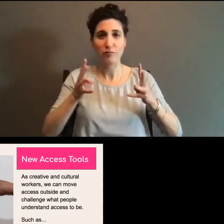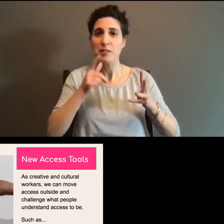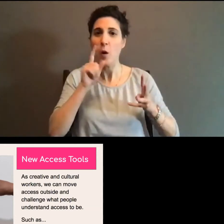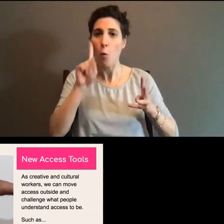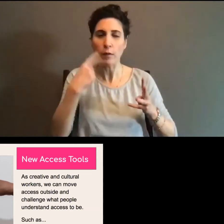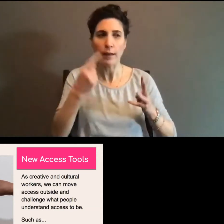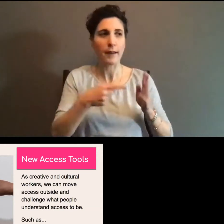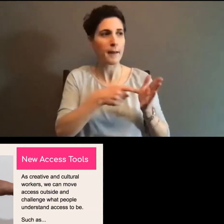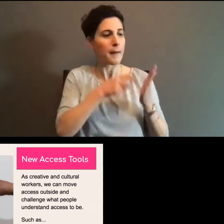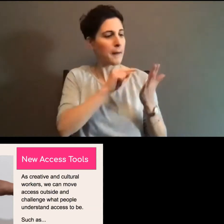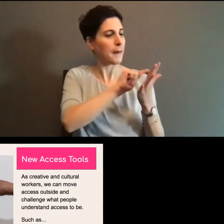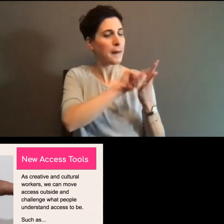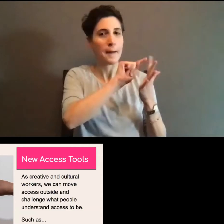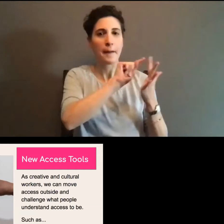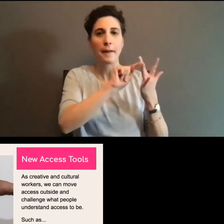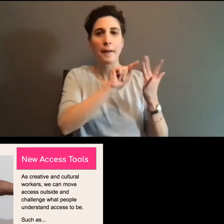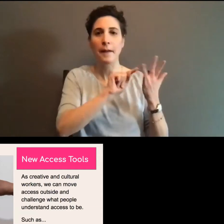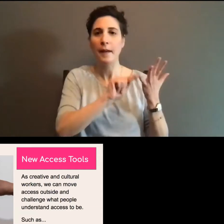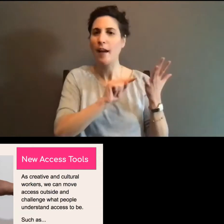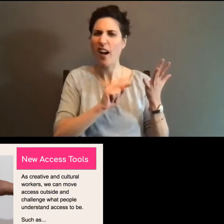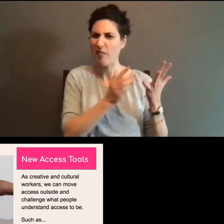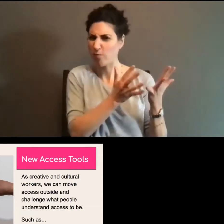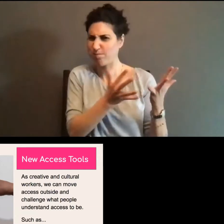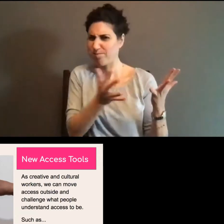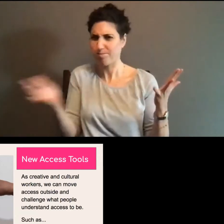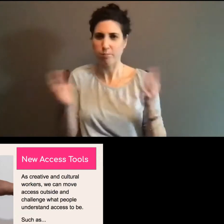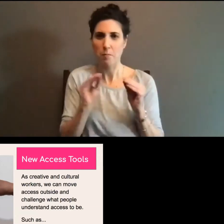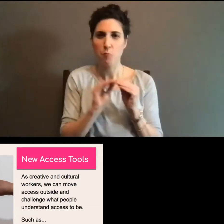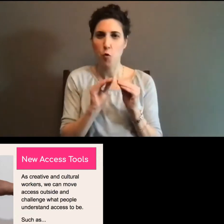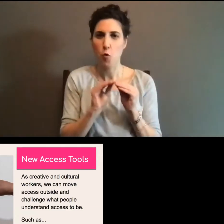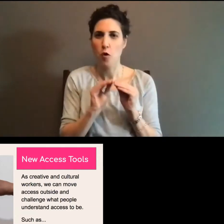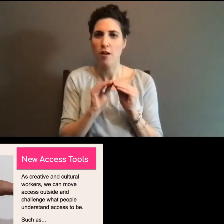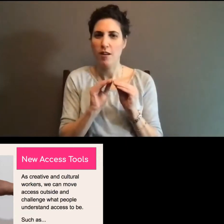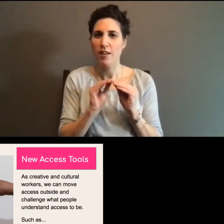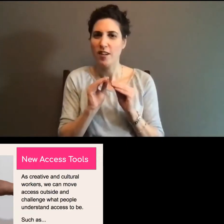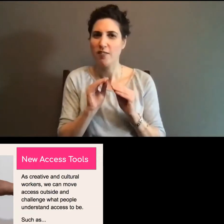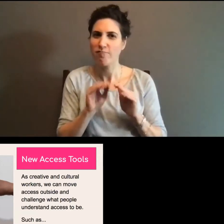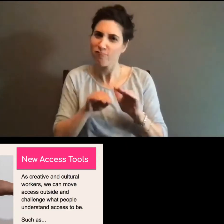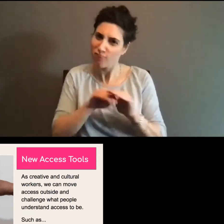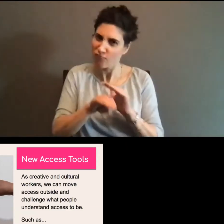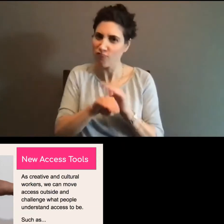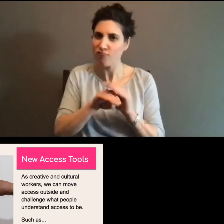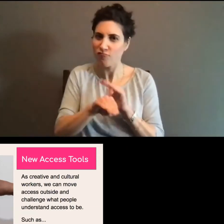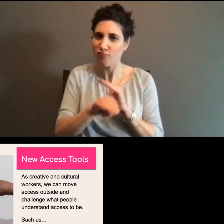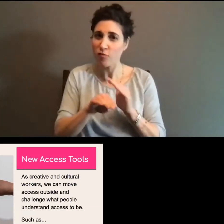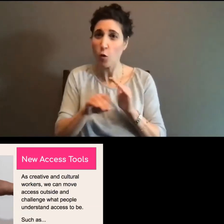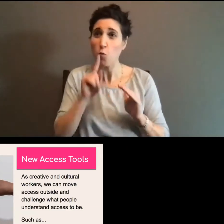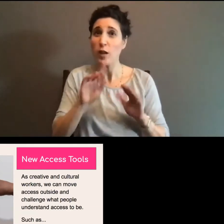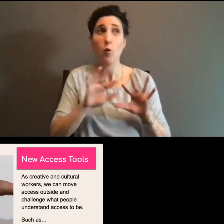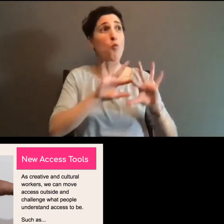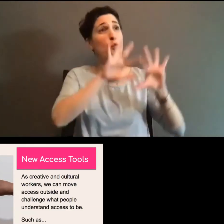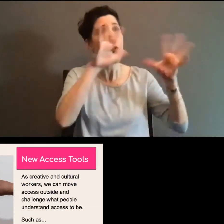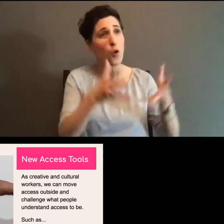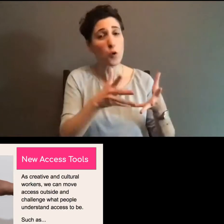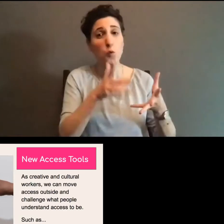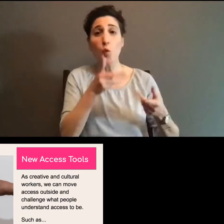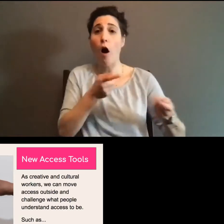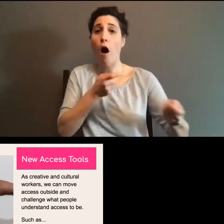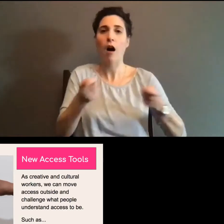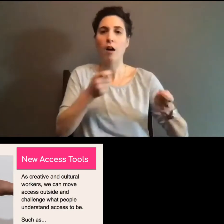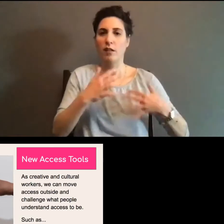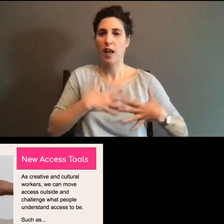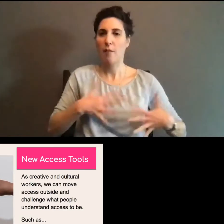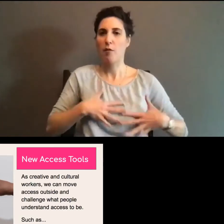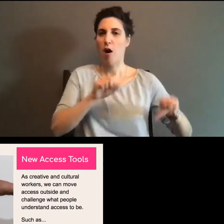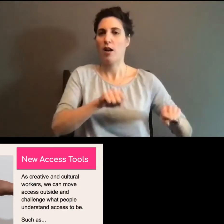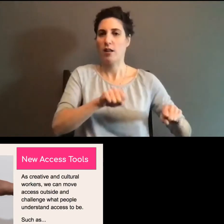limitations of the way our world works to create because we live in an ableist world. Um, so I, you know, I